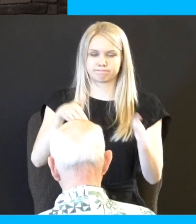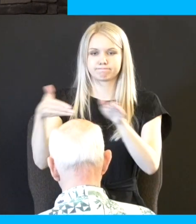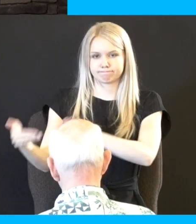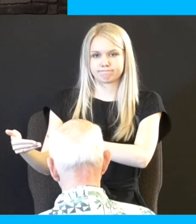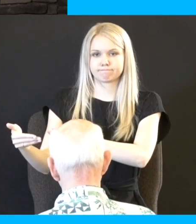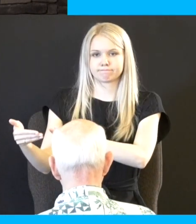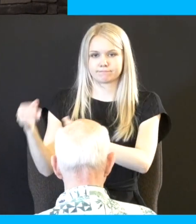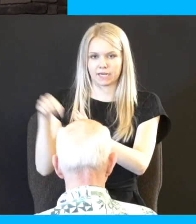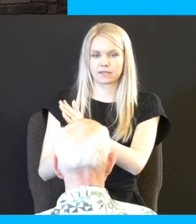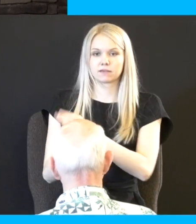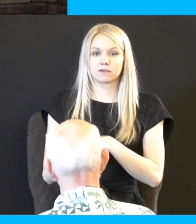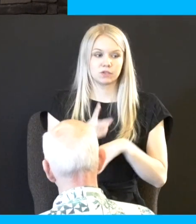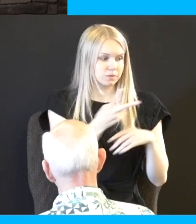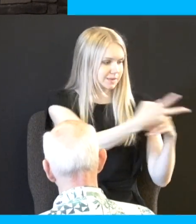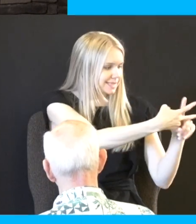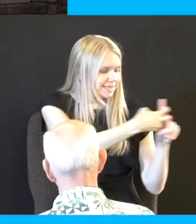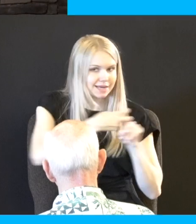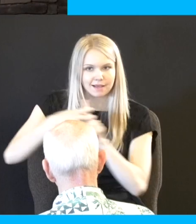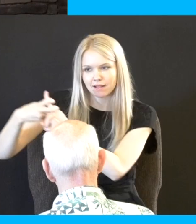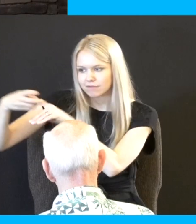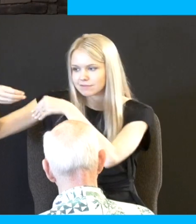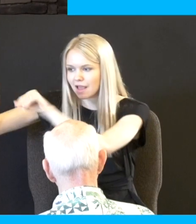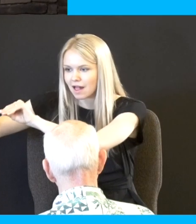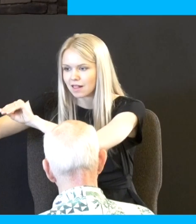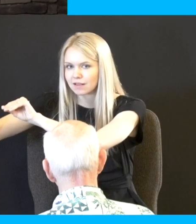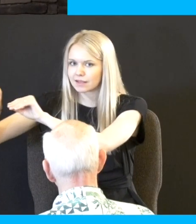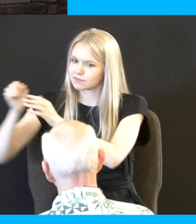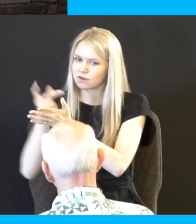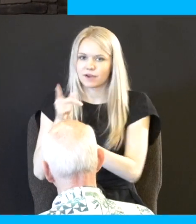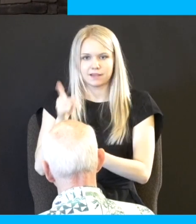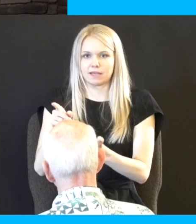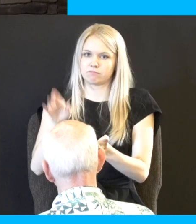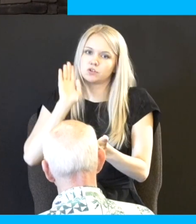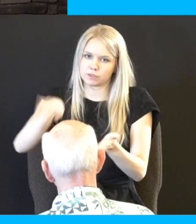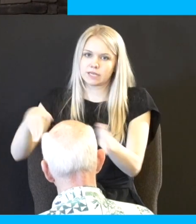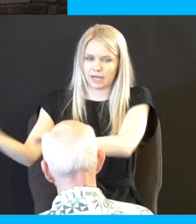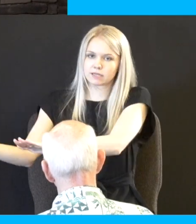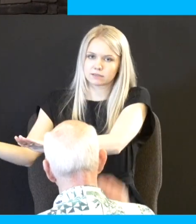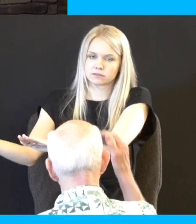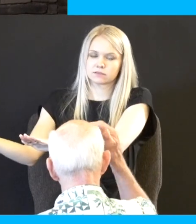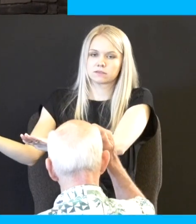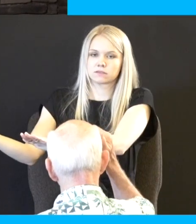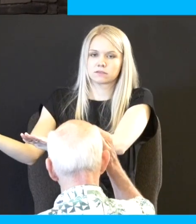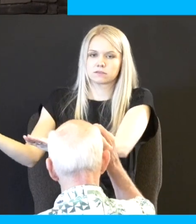someone to sell them into slavery it is found out and verified it's a death sentence you steal someone and they're caught in your possession